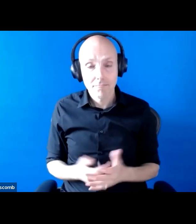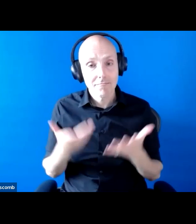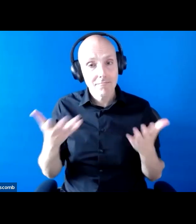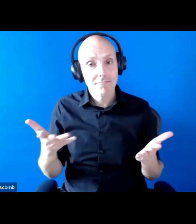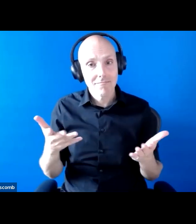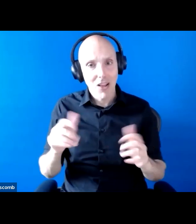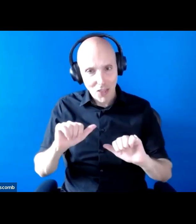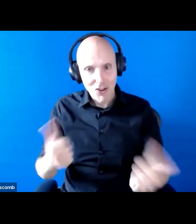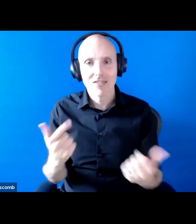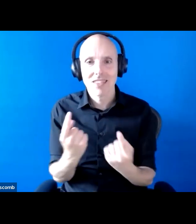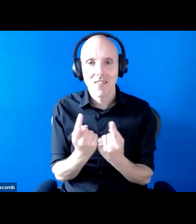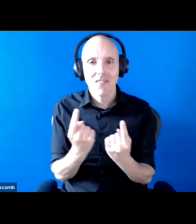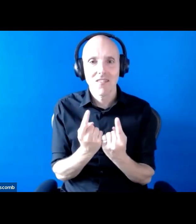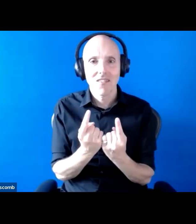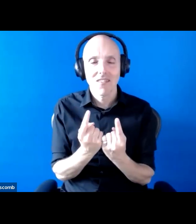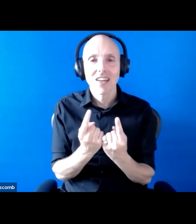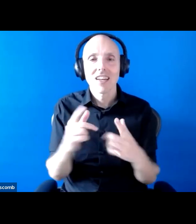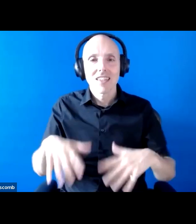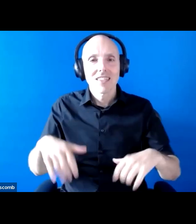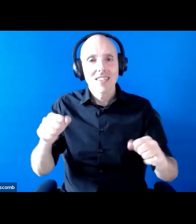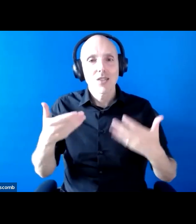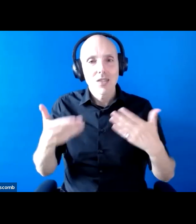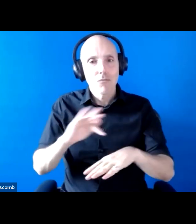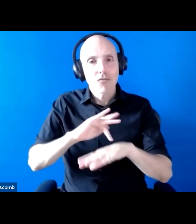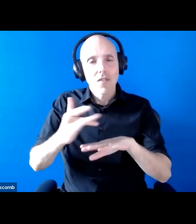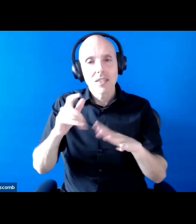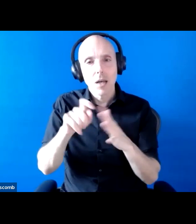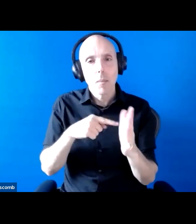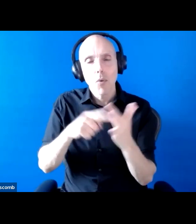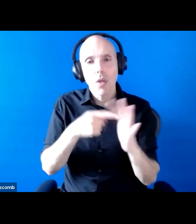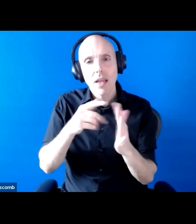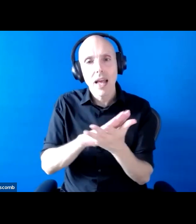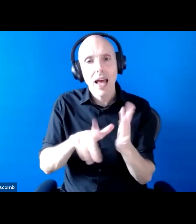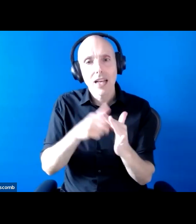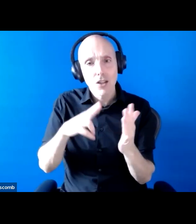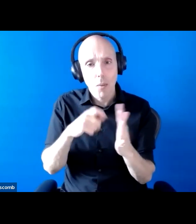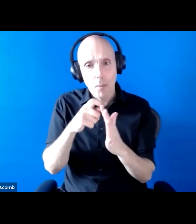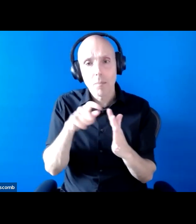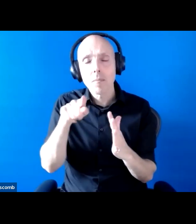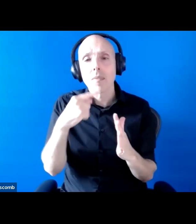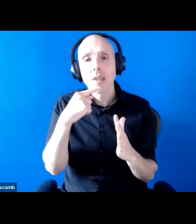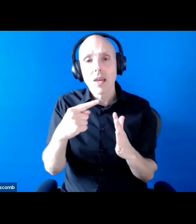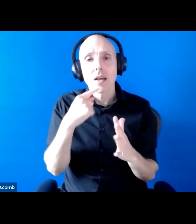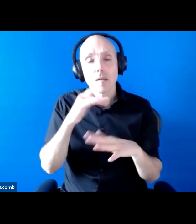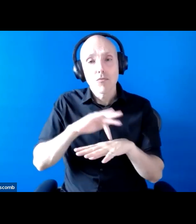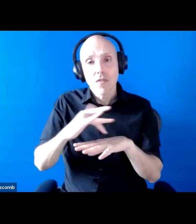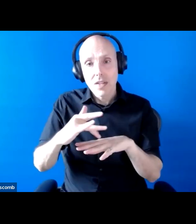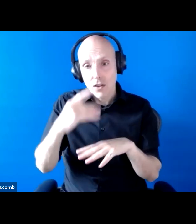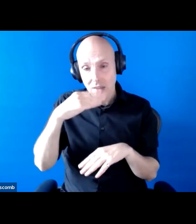stuff. We are opening today with Professor Pauline Heslop, who's a professor of research in intellectual disabilities and the head of the